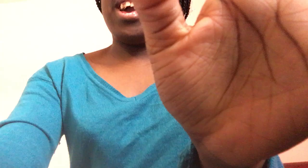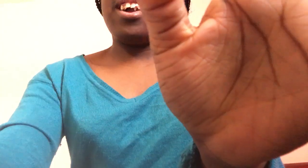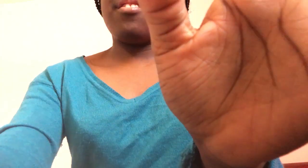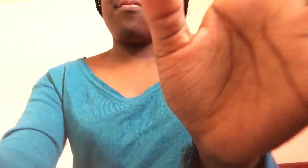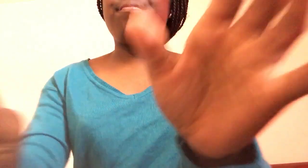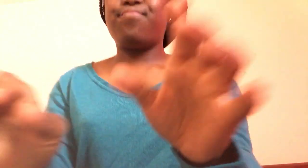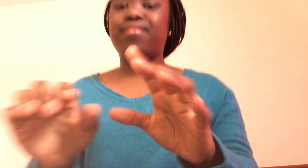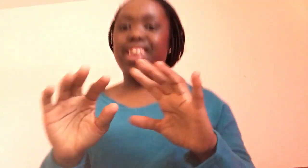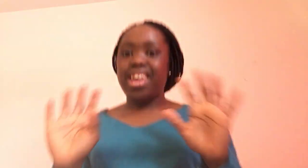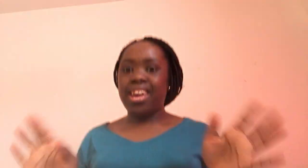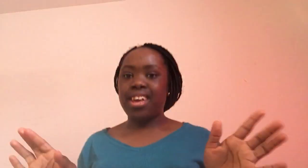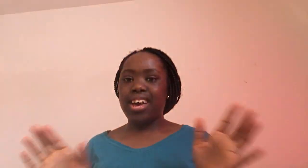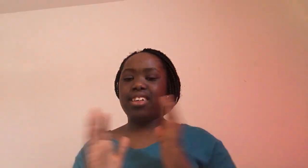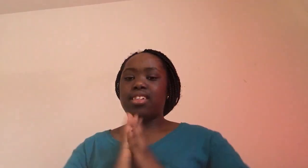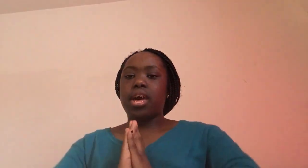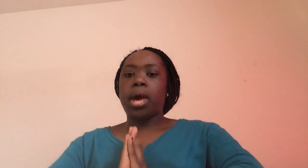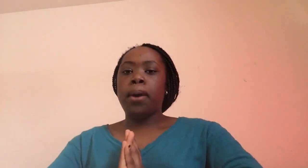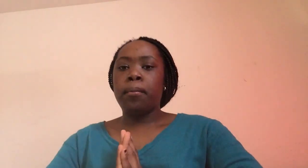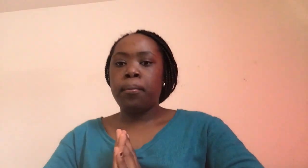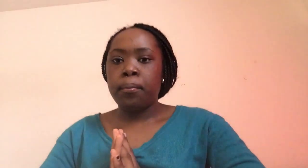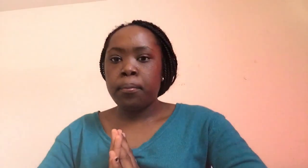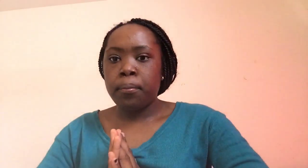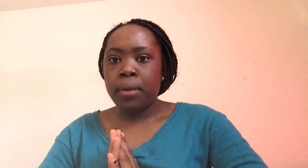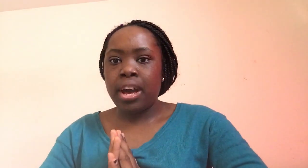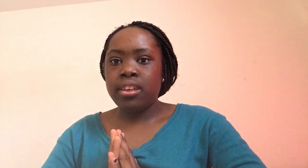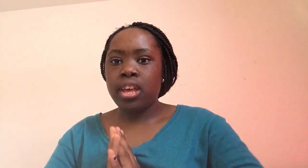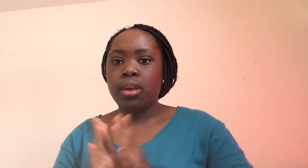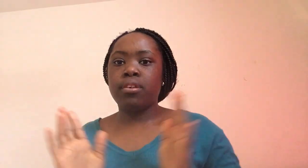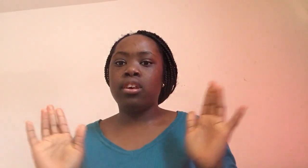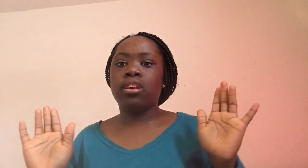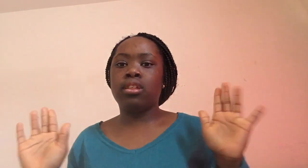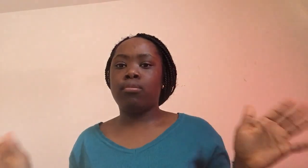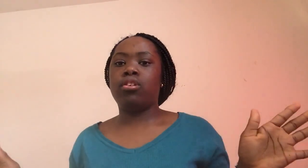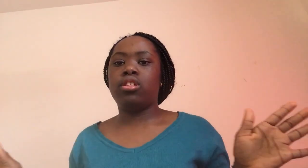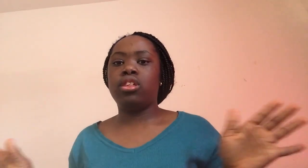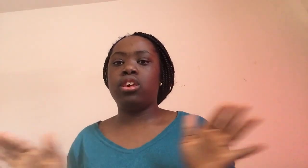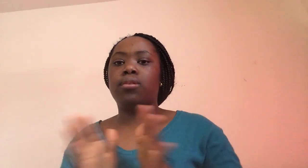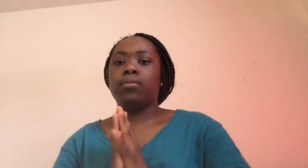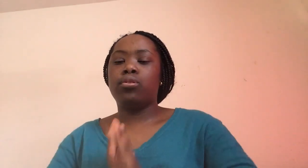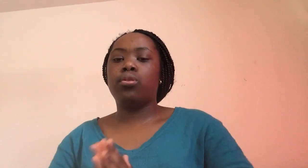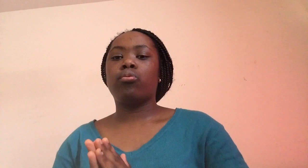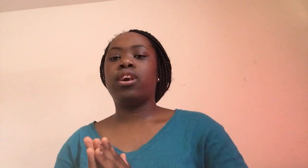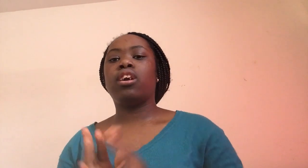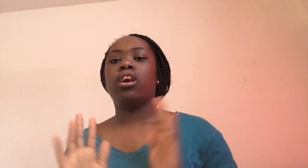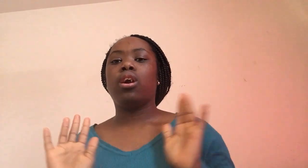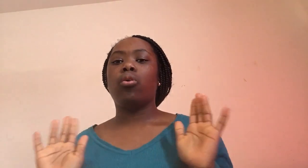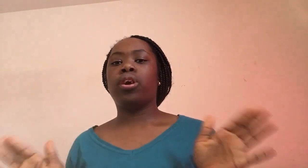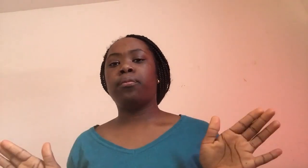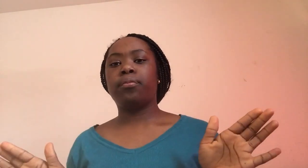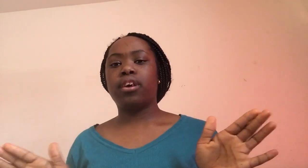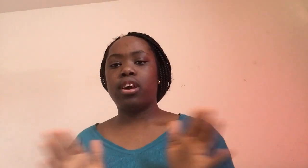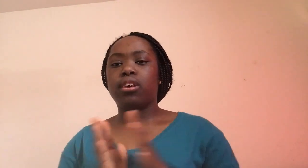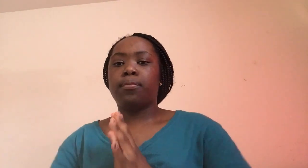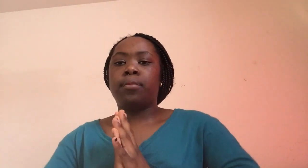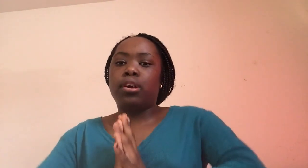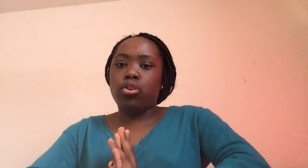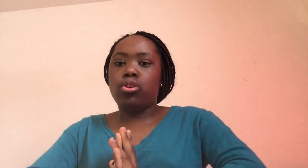Hey guys, my name is Mercy Maduque. Welcome back to my YouTube